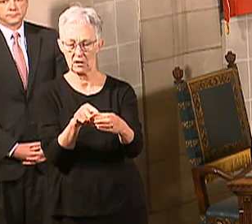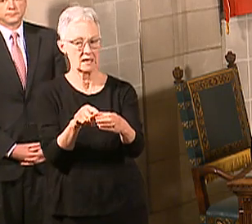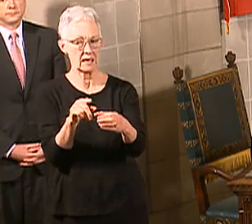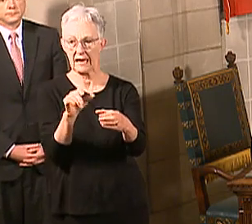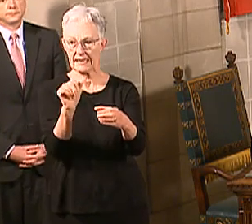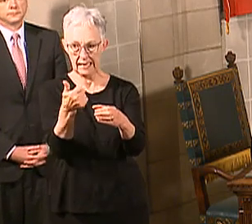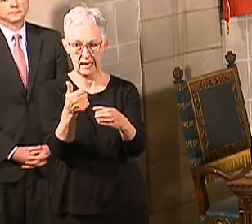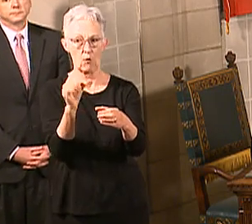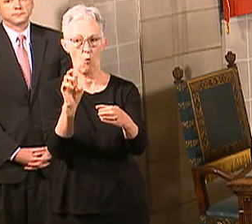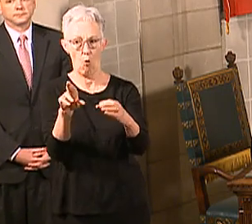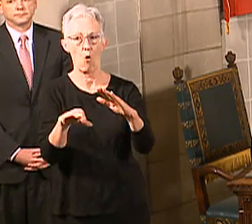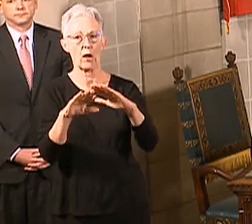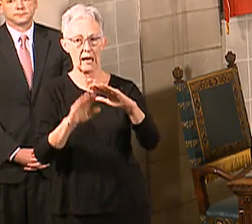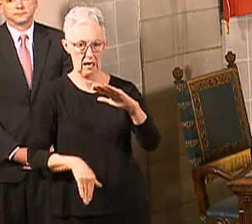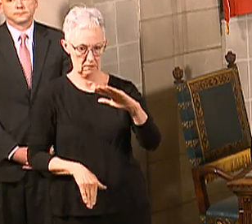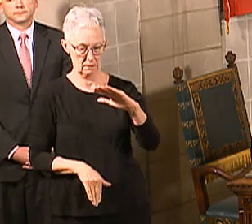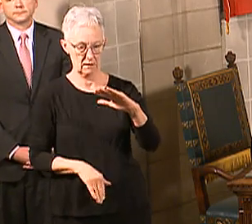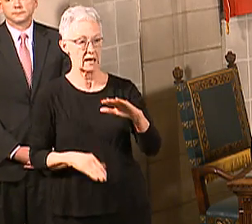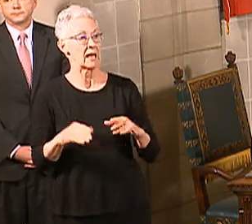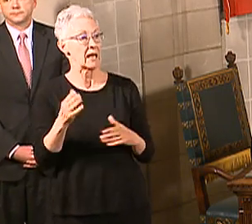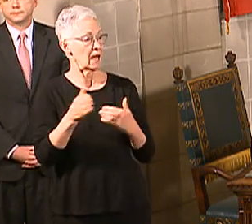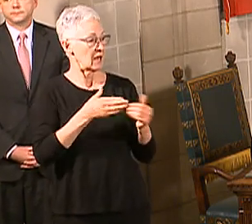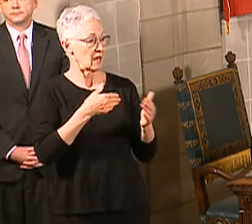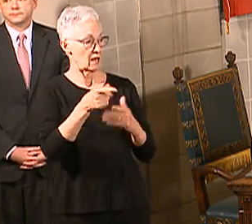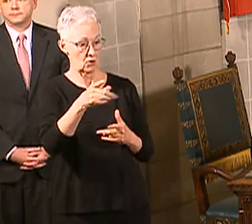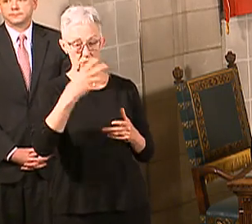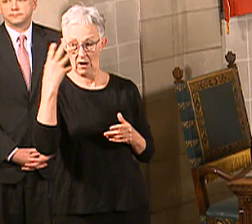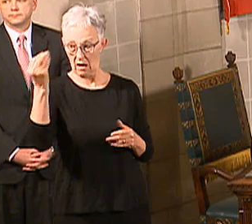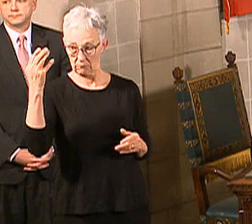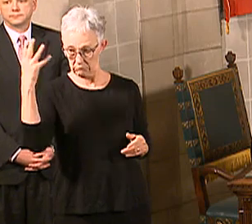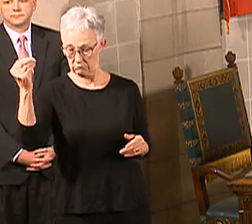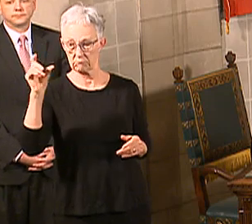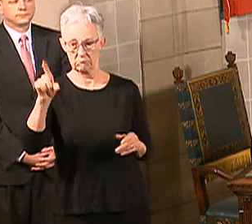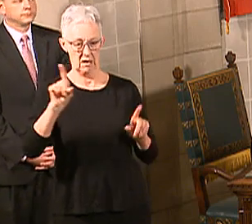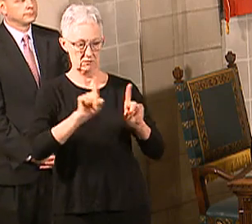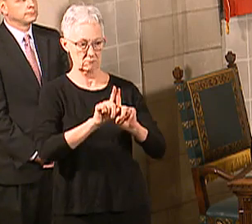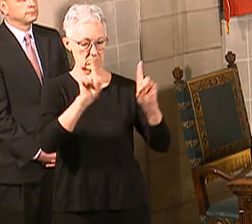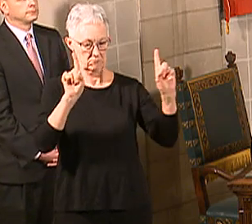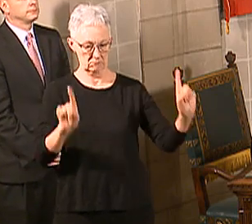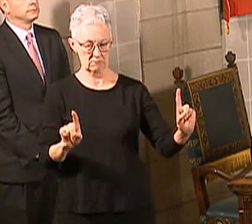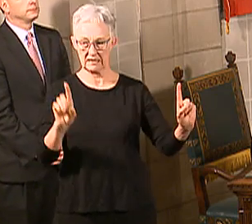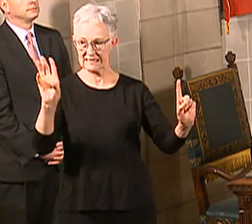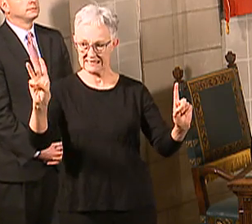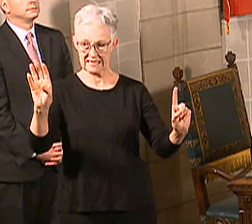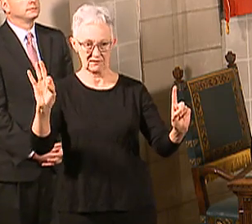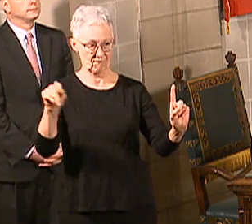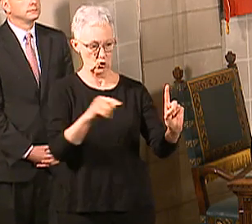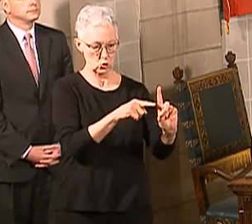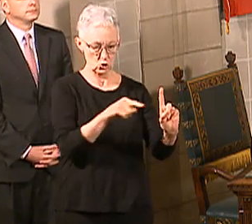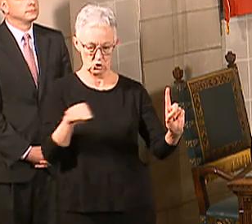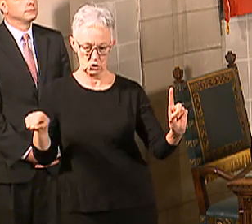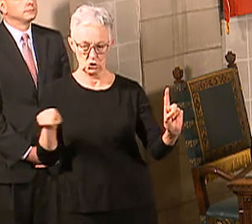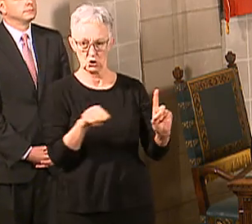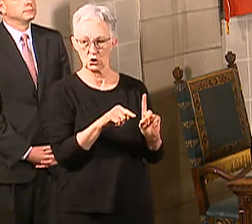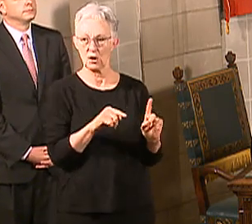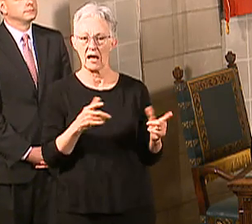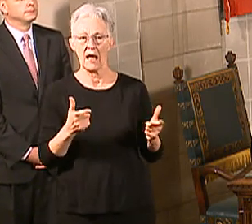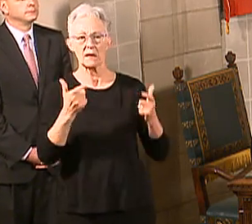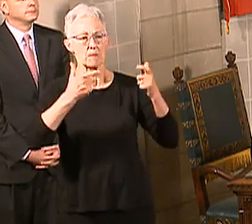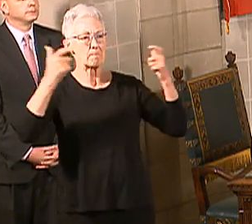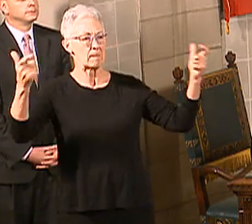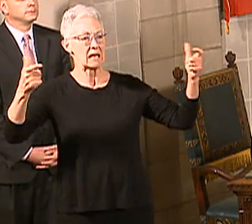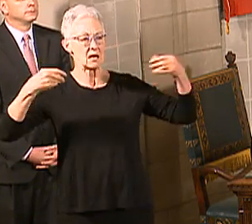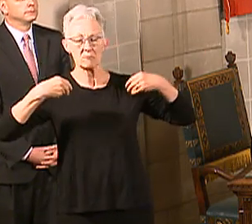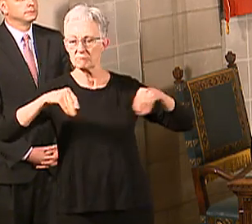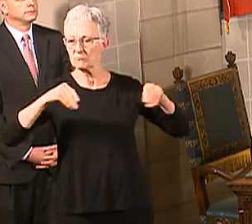-foot distance from each other, even when you're outside. Same thing at the big box stores. I know, for example, Costco really is kind of